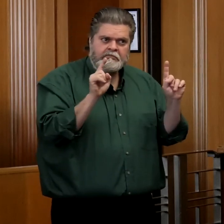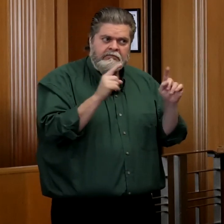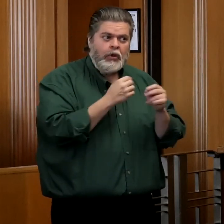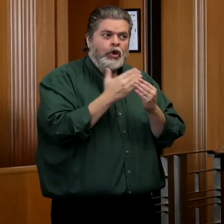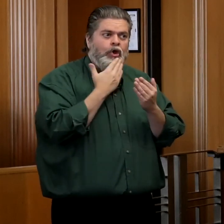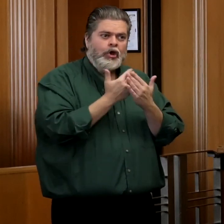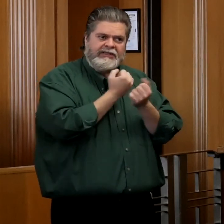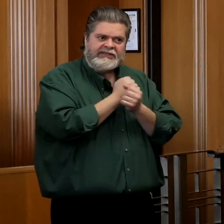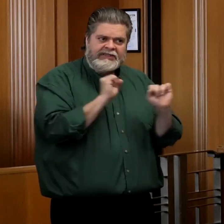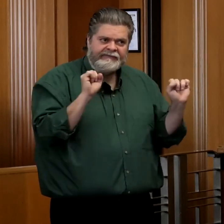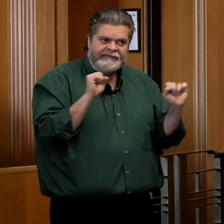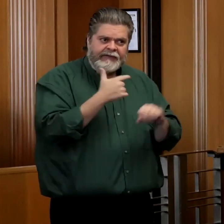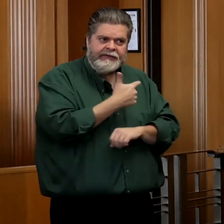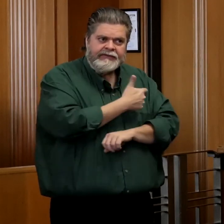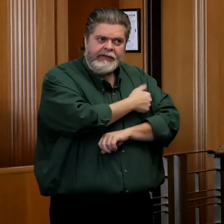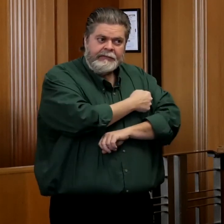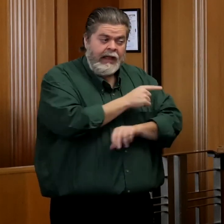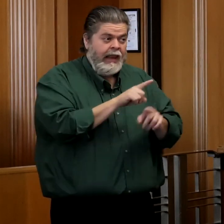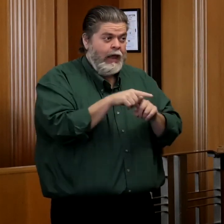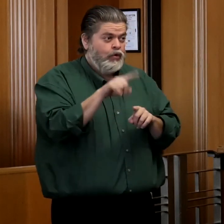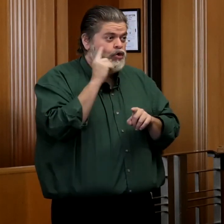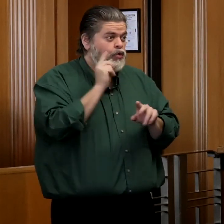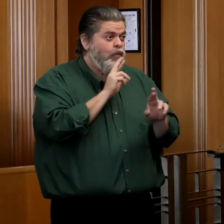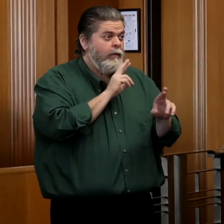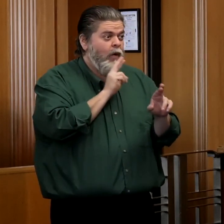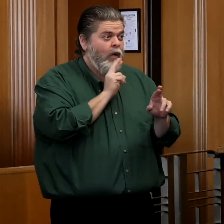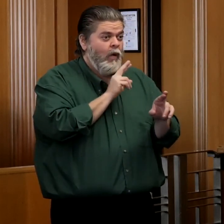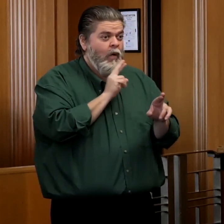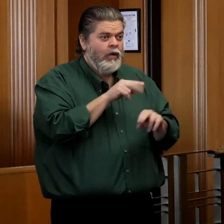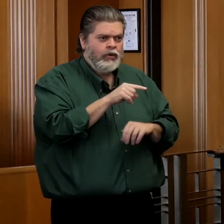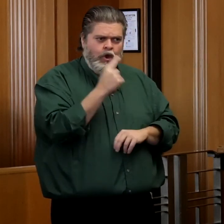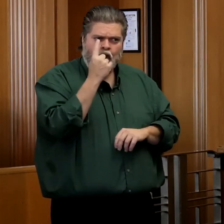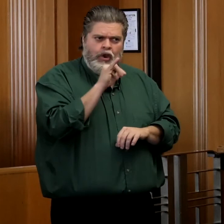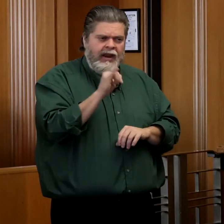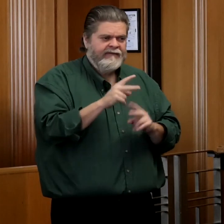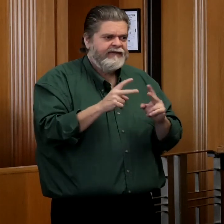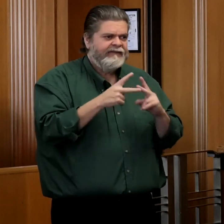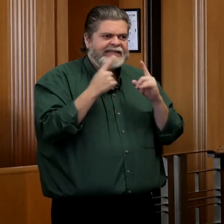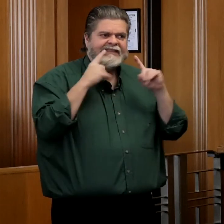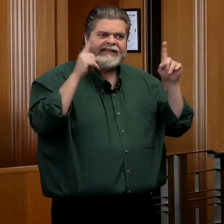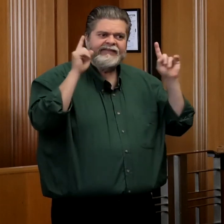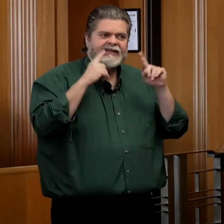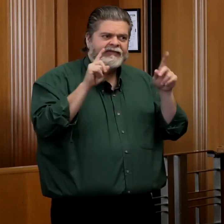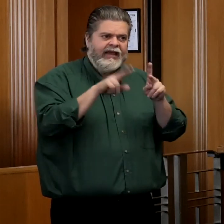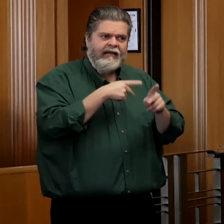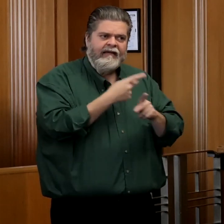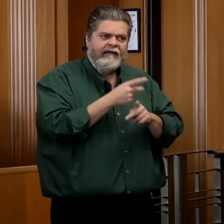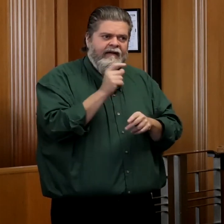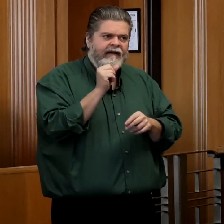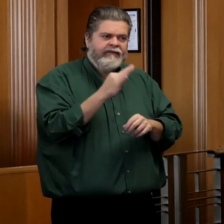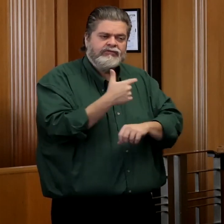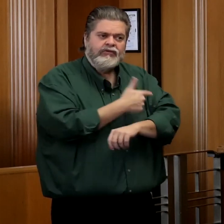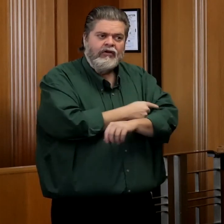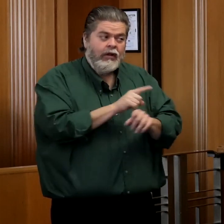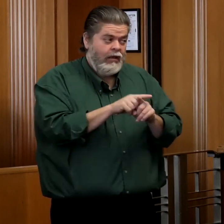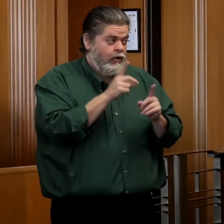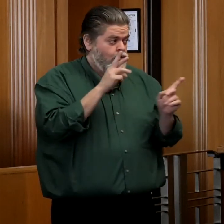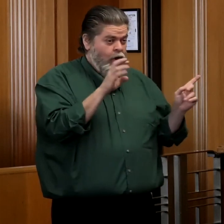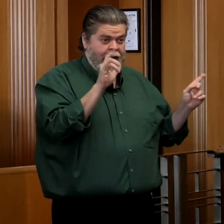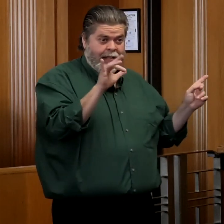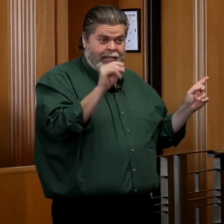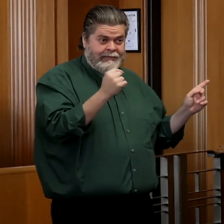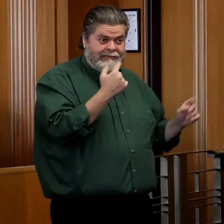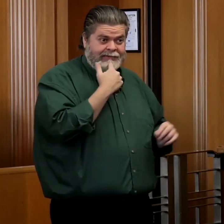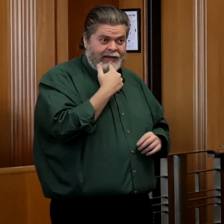profile. And as we have heard the reports as well, very efficacious. And as Dr. Elliott alluded to as